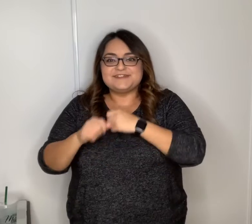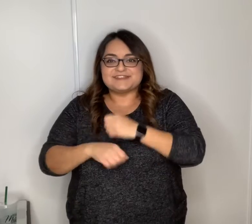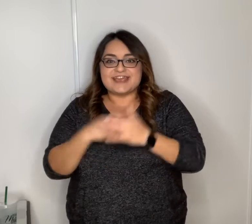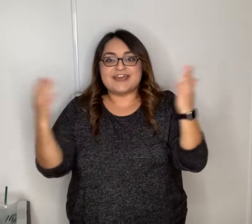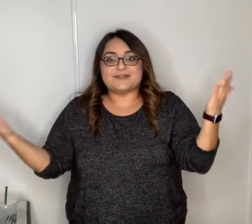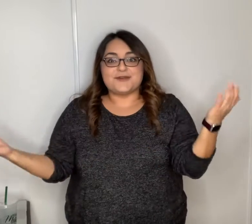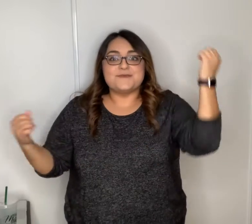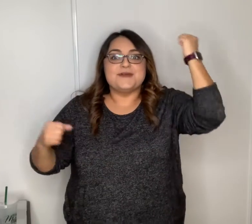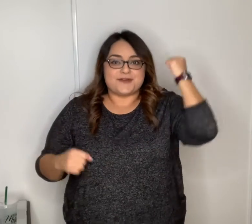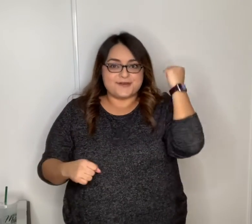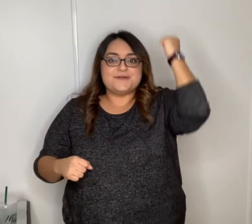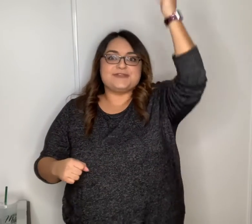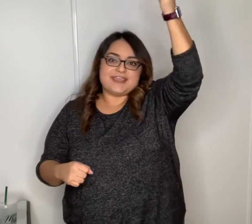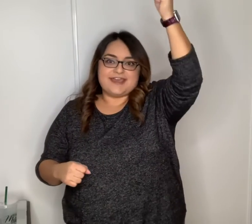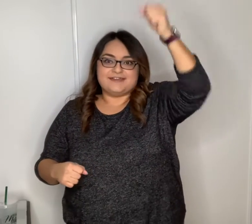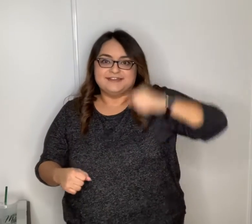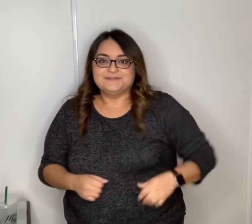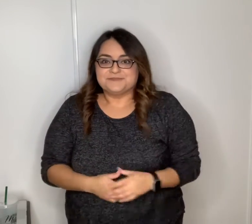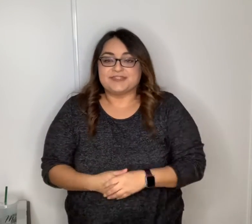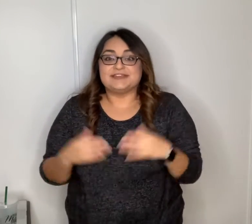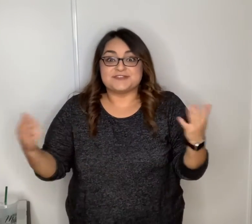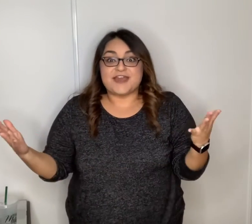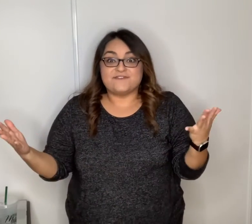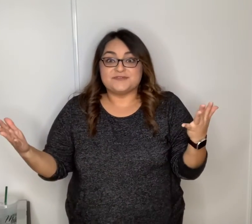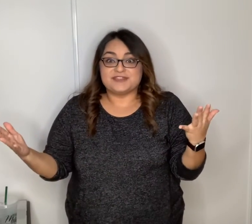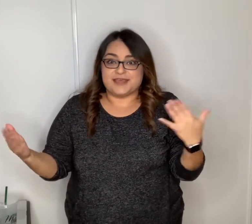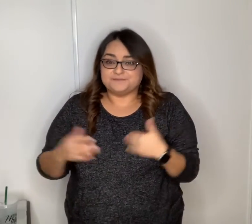at home oh yeah okay so have fun with that